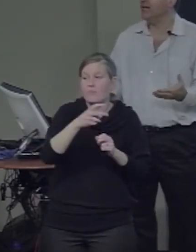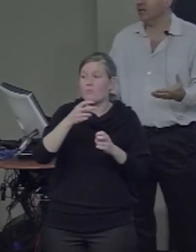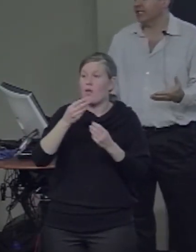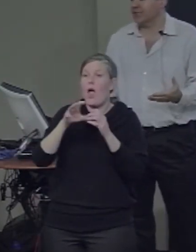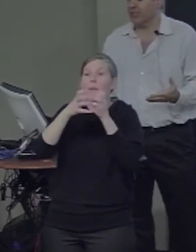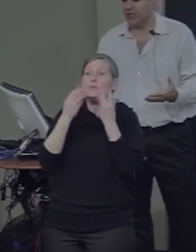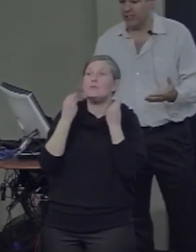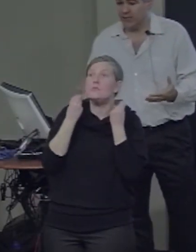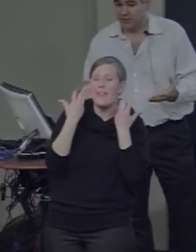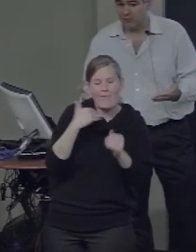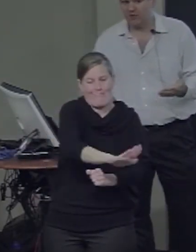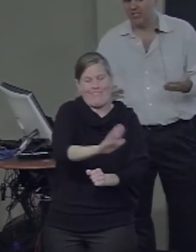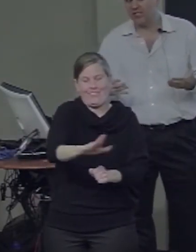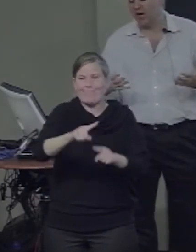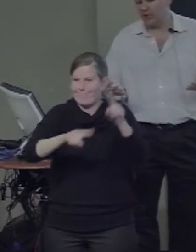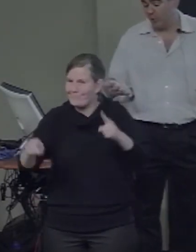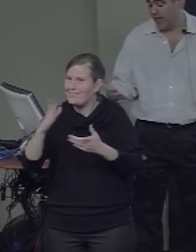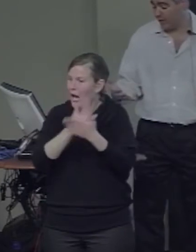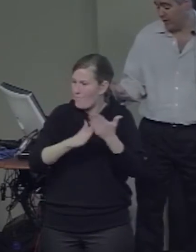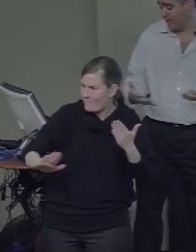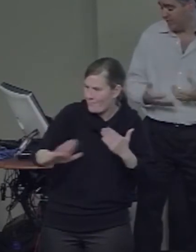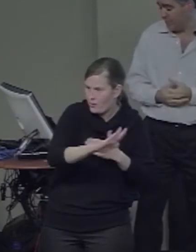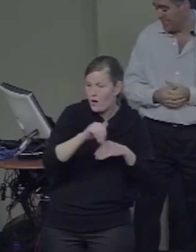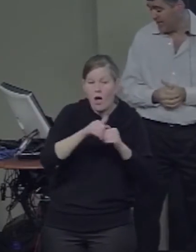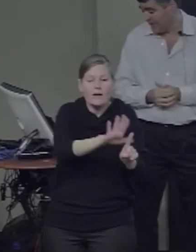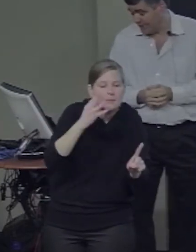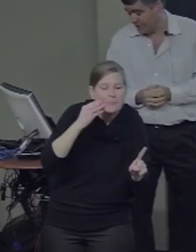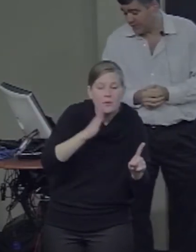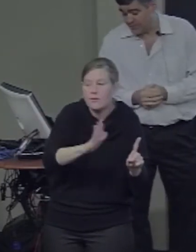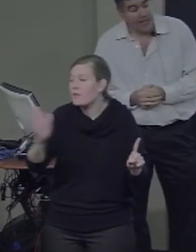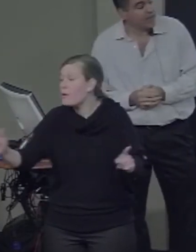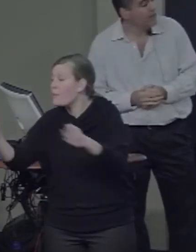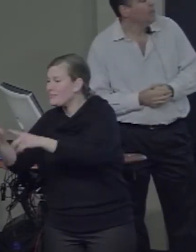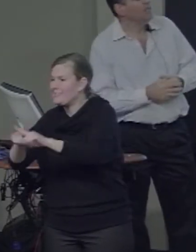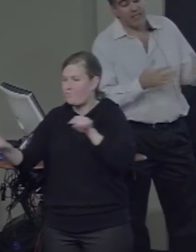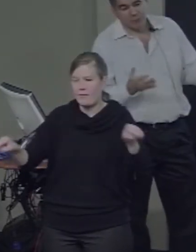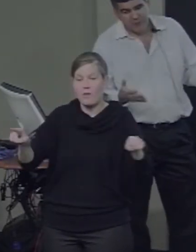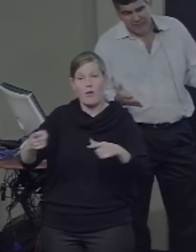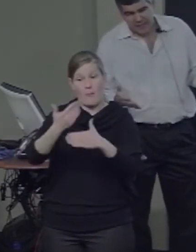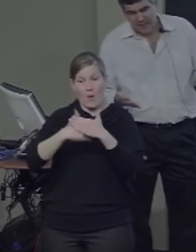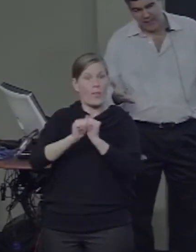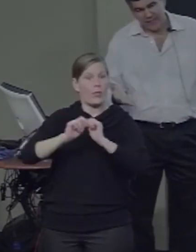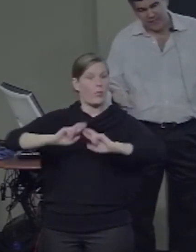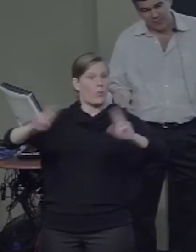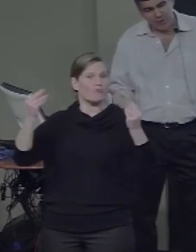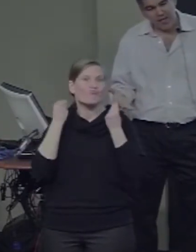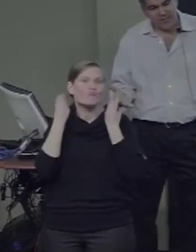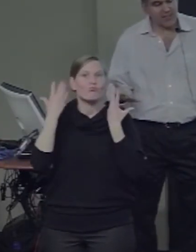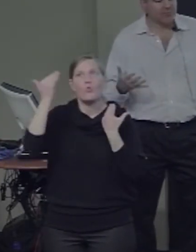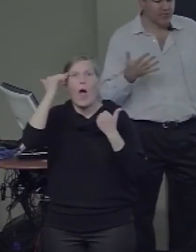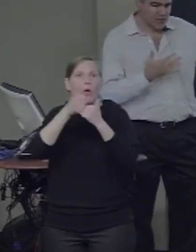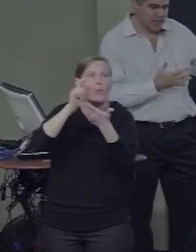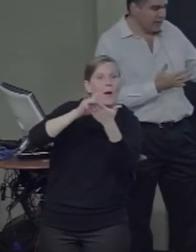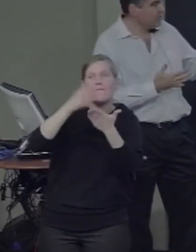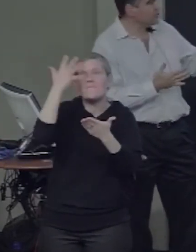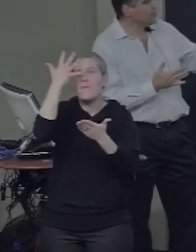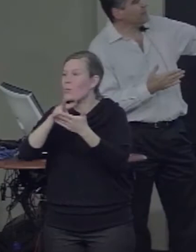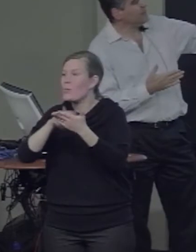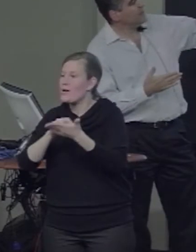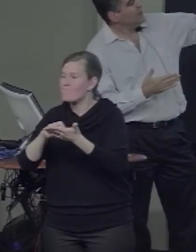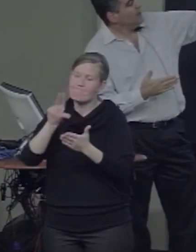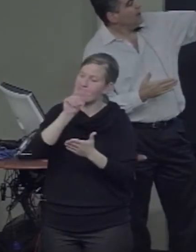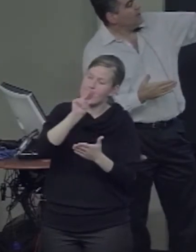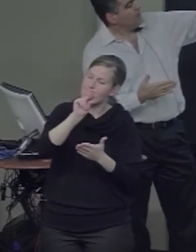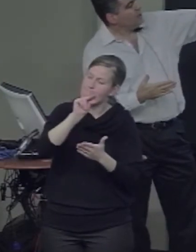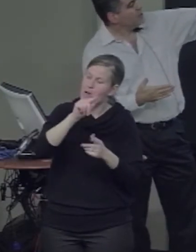depend on experience. It's not wired in from the beginning in any respect. In reading, this is less surprising, but just to illustrate